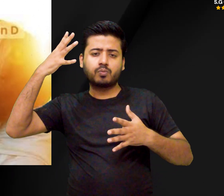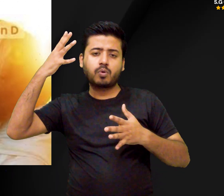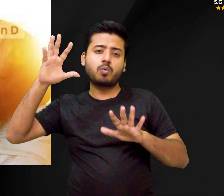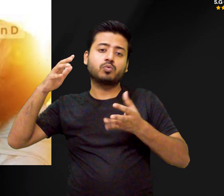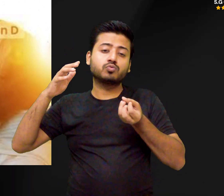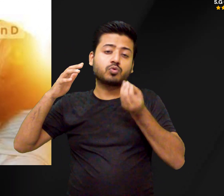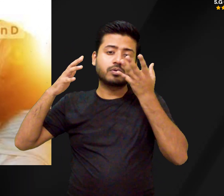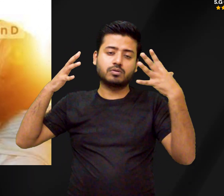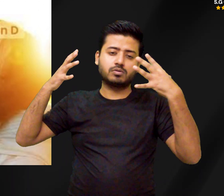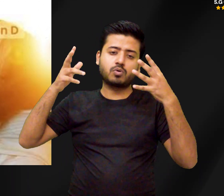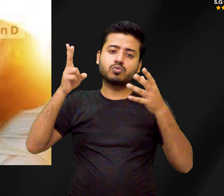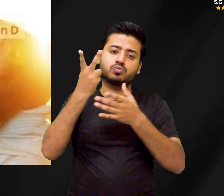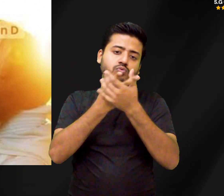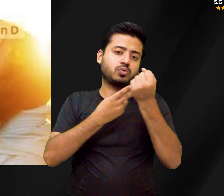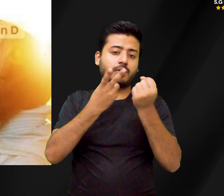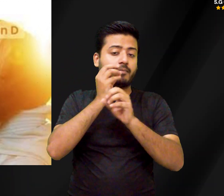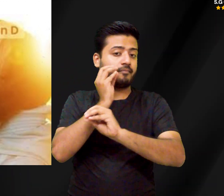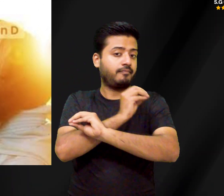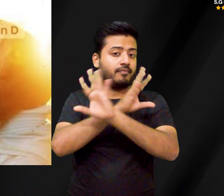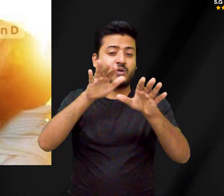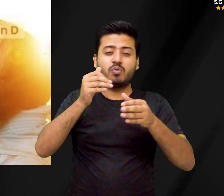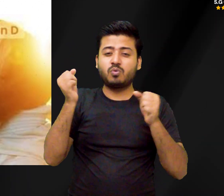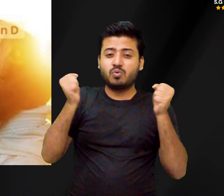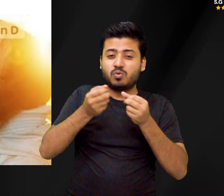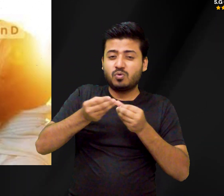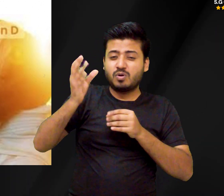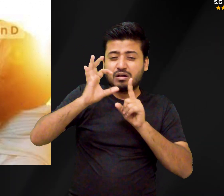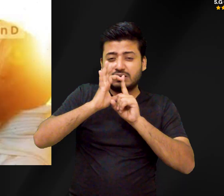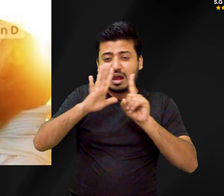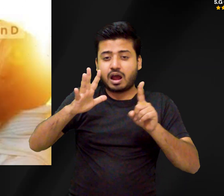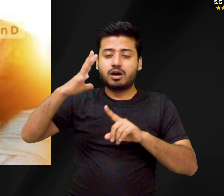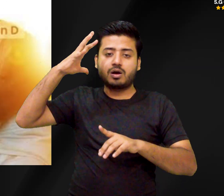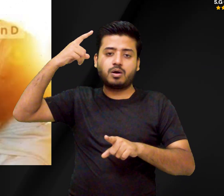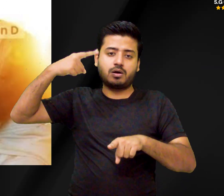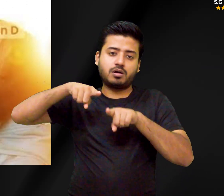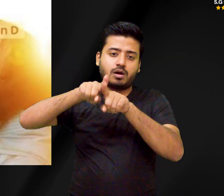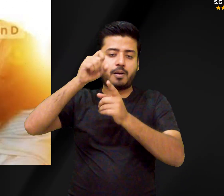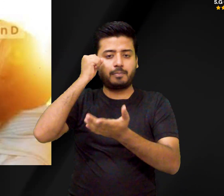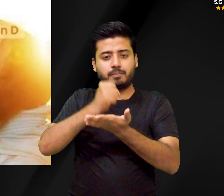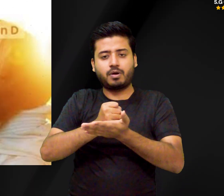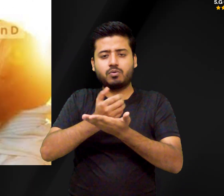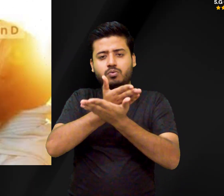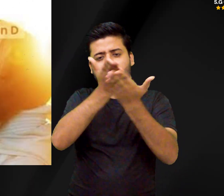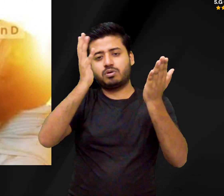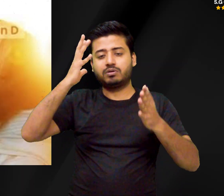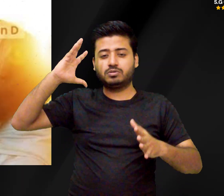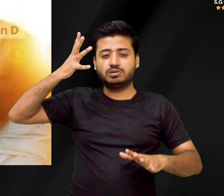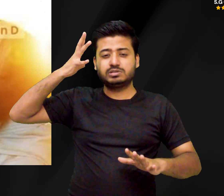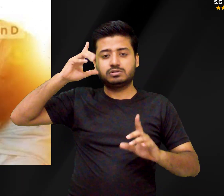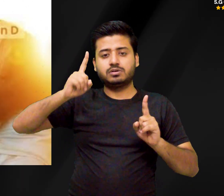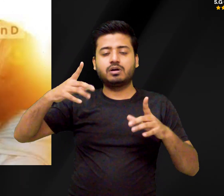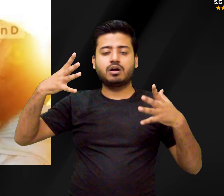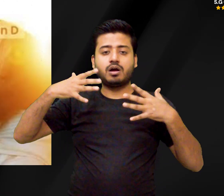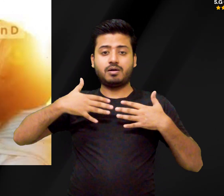feeling is an important first step. If your aversion to sunlight leads to isolation, it can affect your mental health,